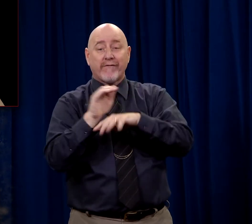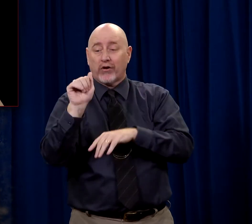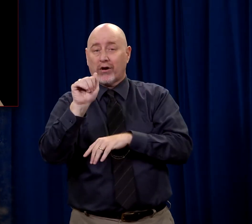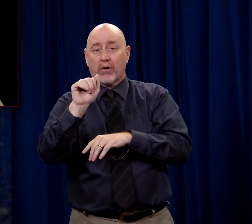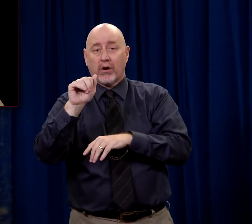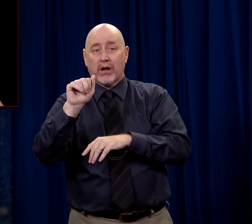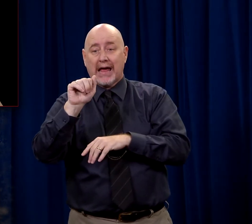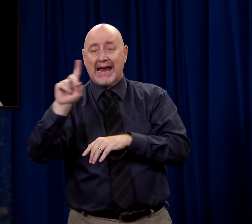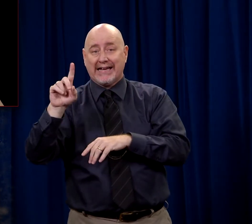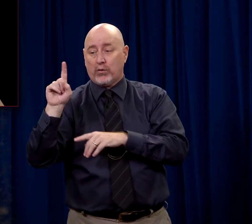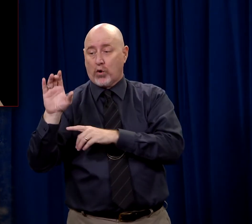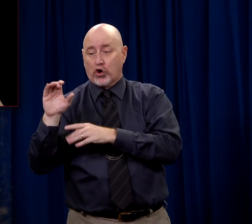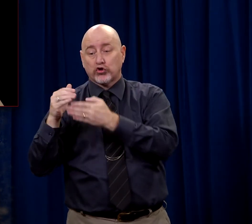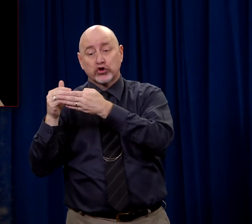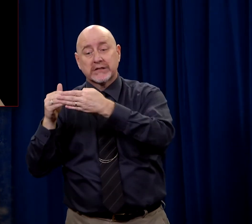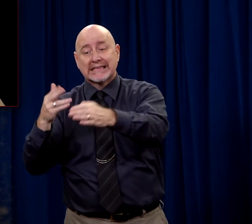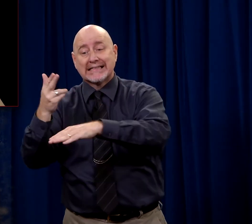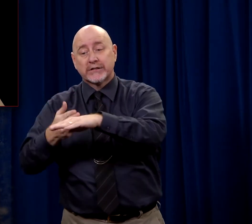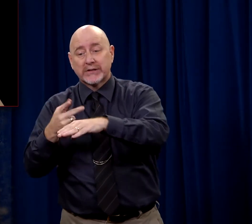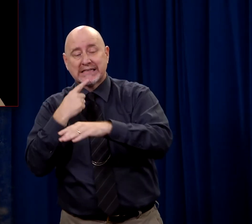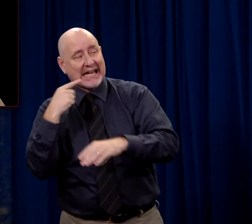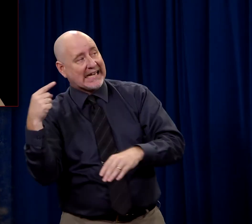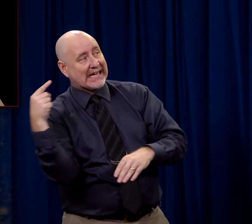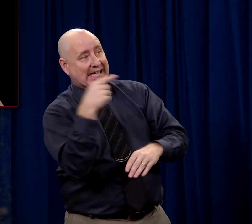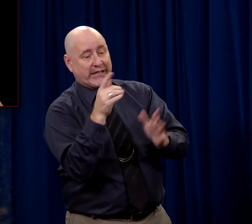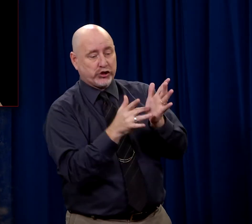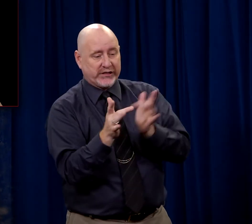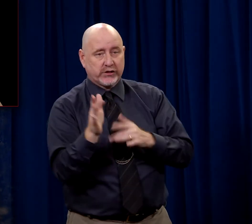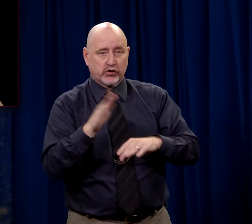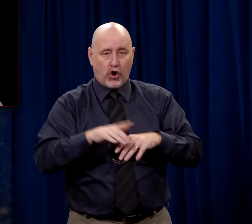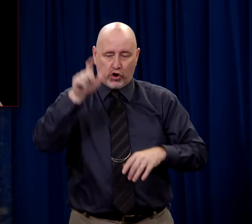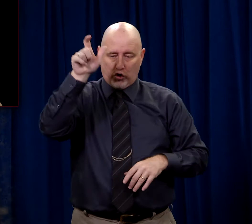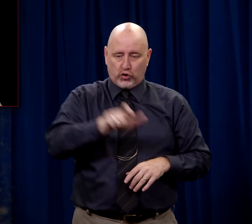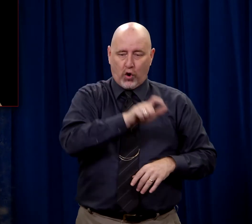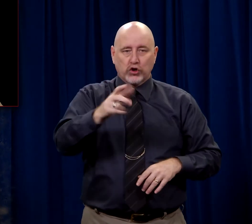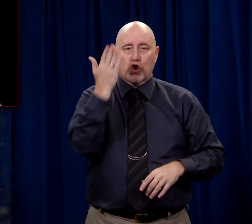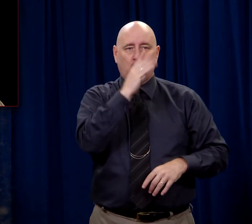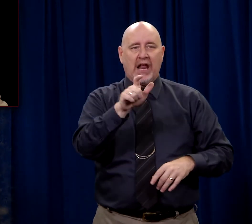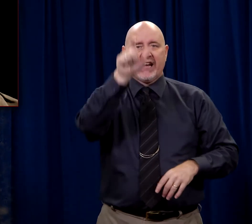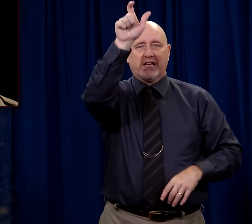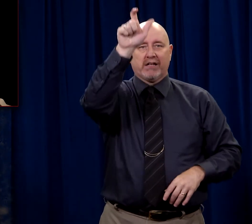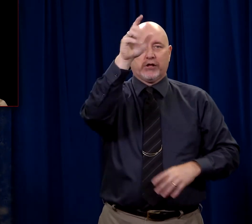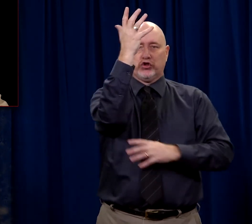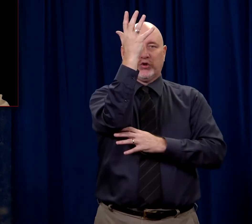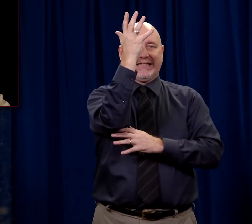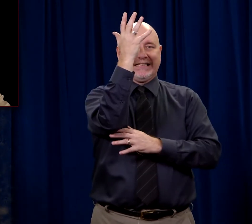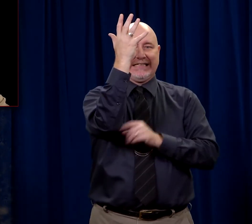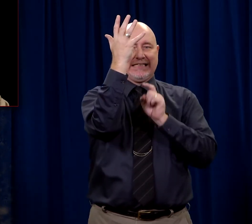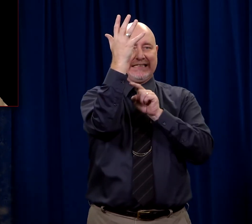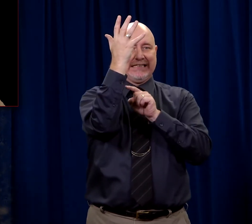always indicates that Jesus was crucified on a cross that was shaped like a tree.